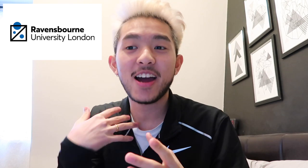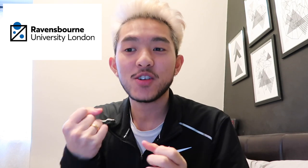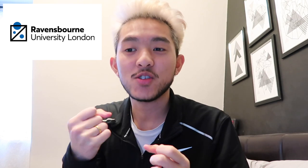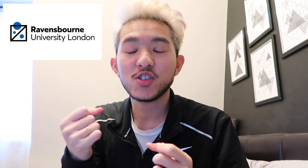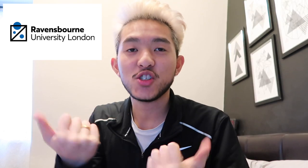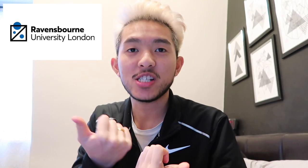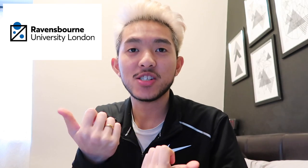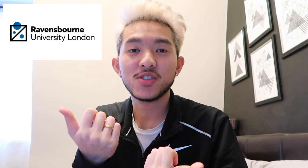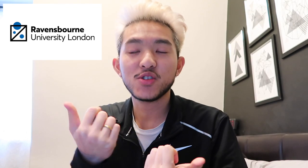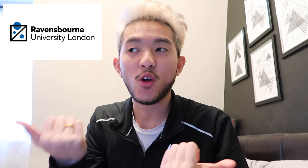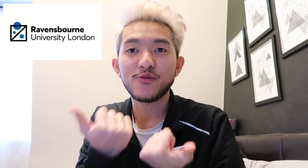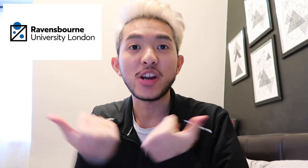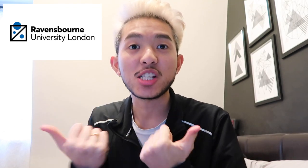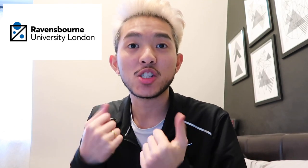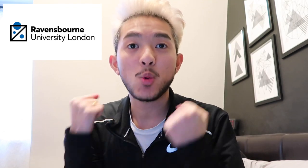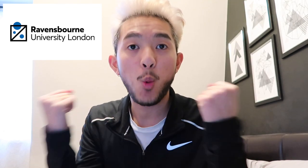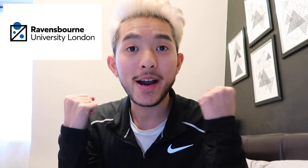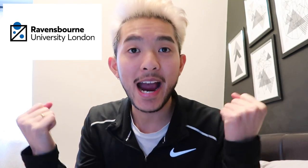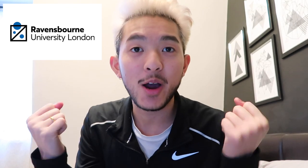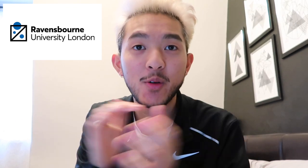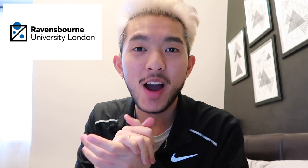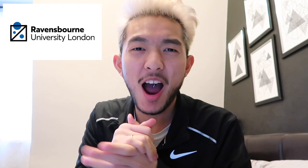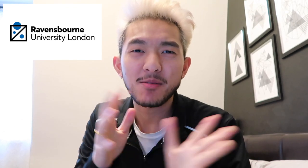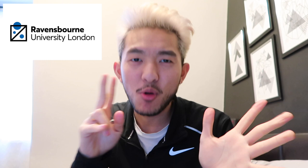You played 4. 5. 5.